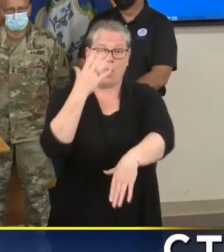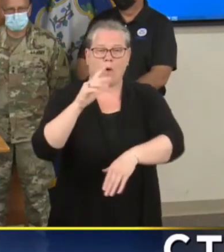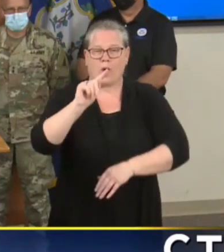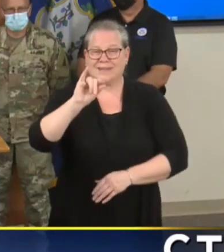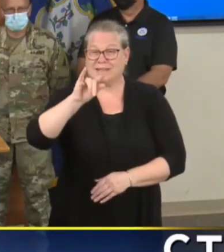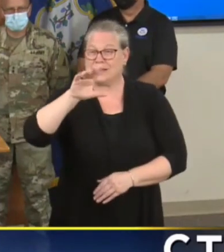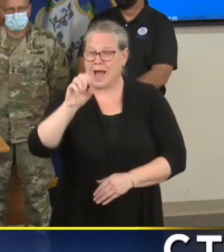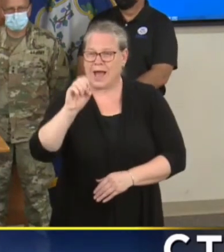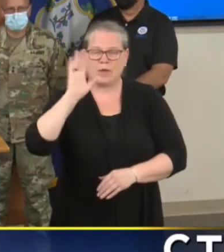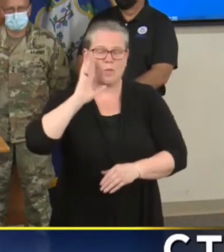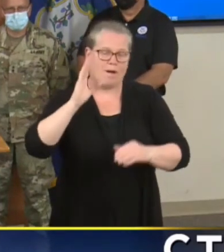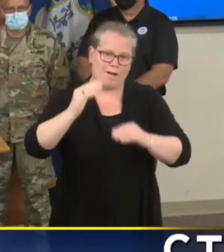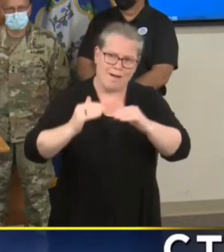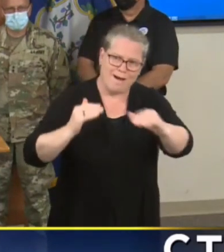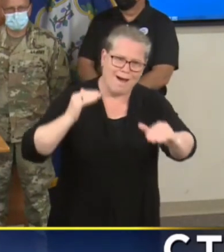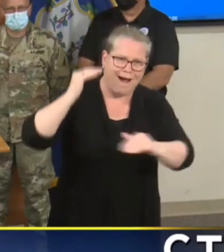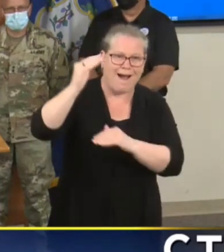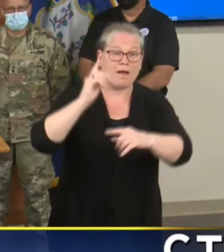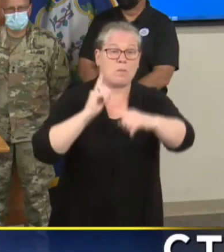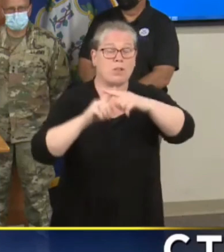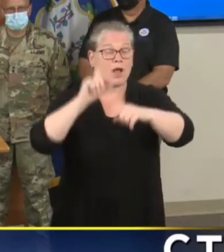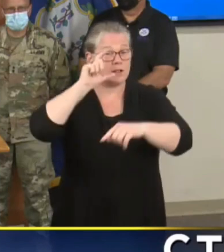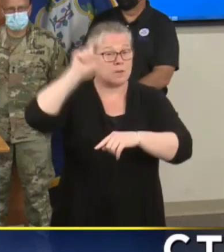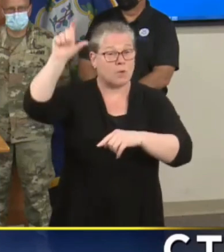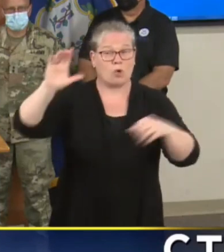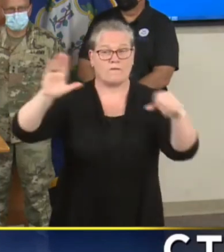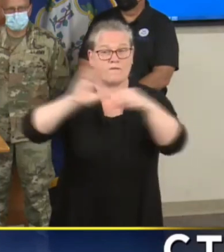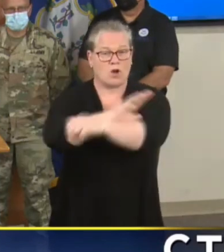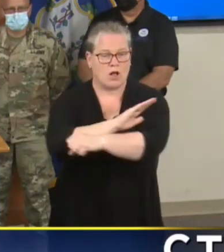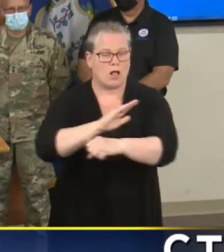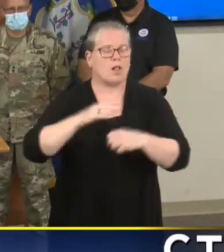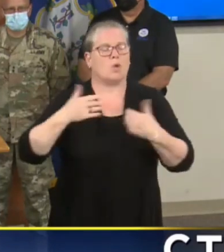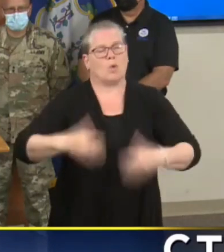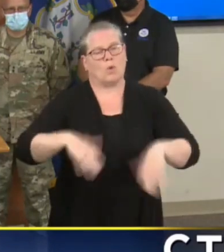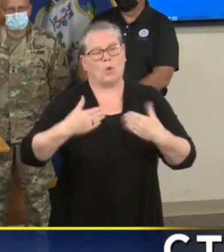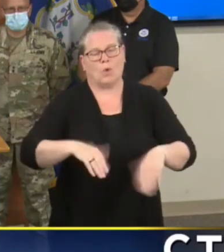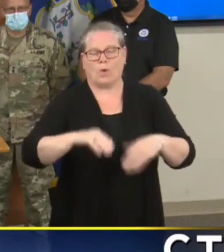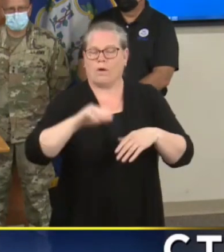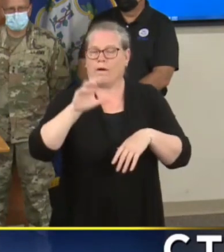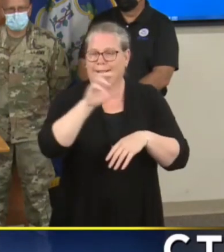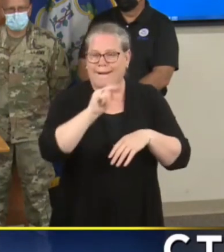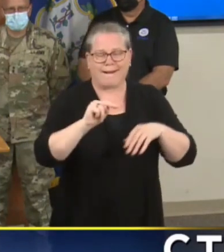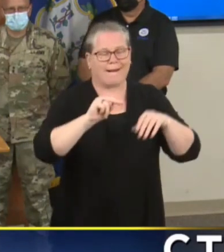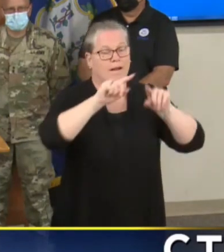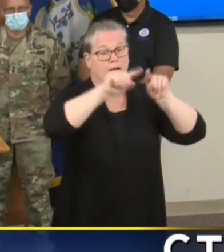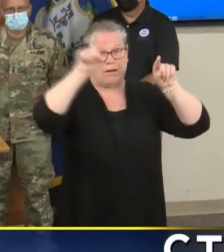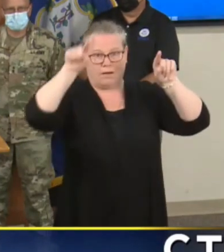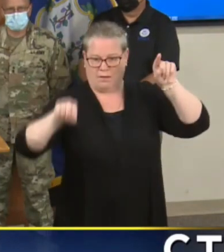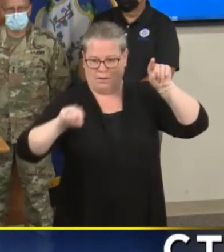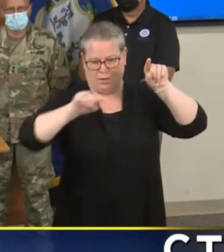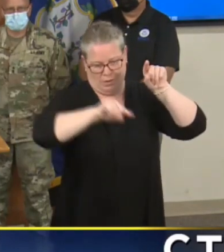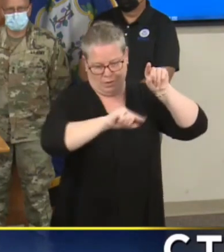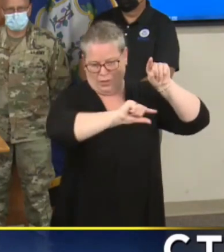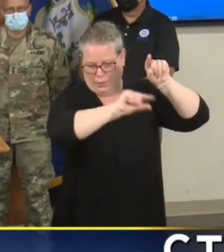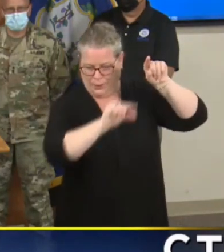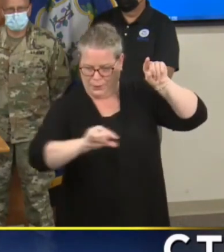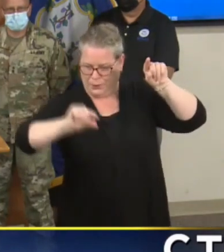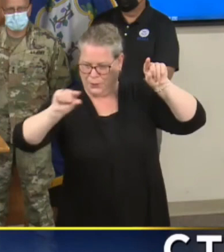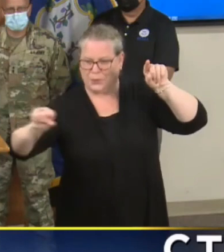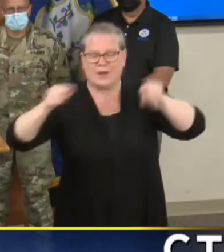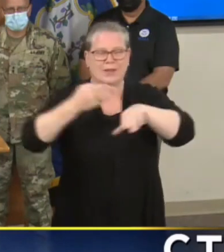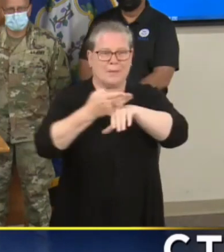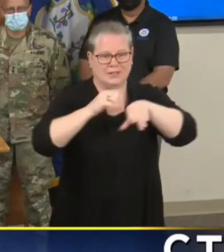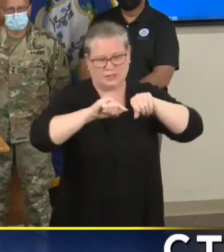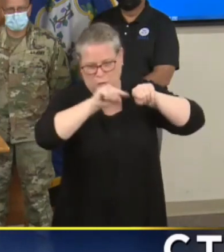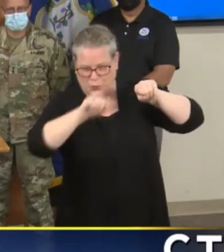That combined with the wind gives real risk of flooding along the coastline and interior flooding given the saturation of the